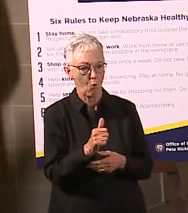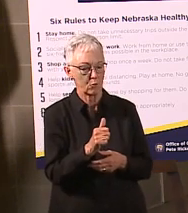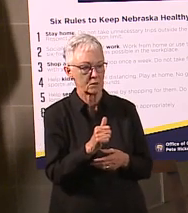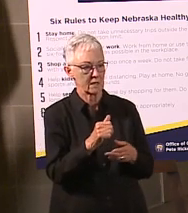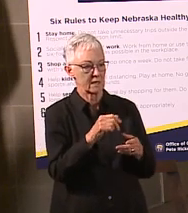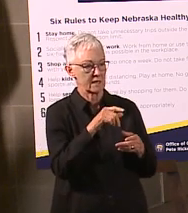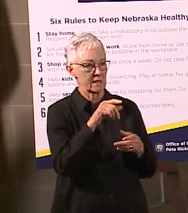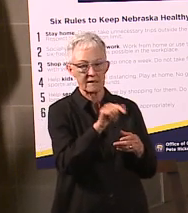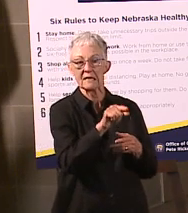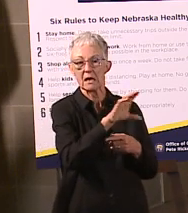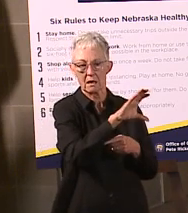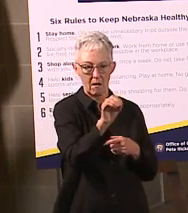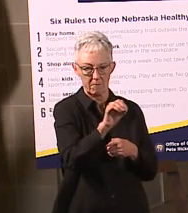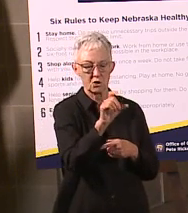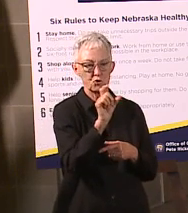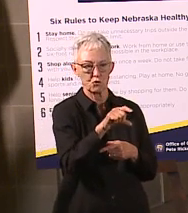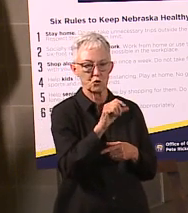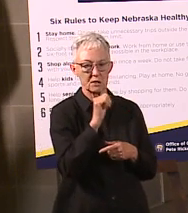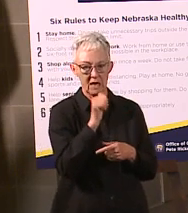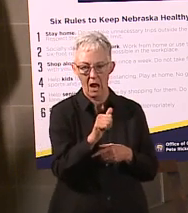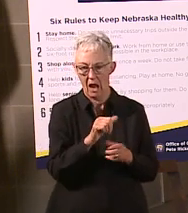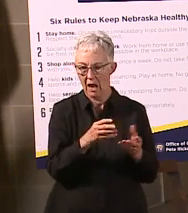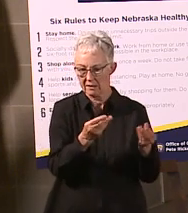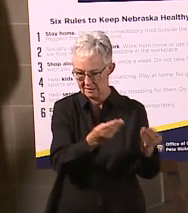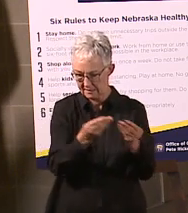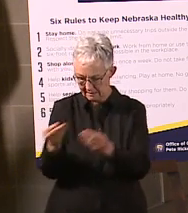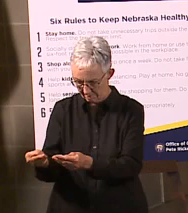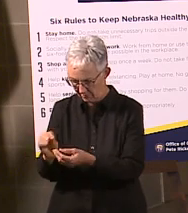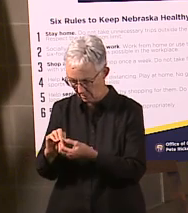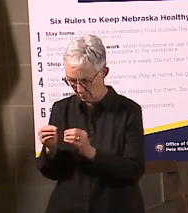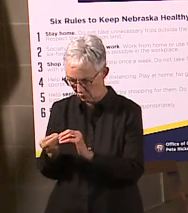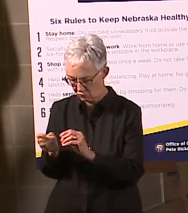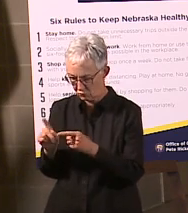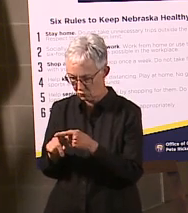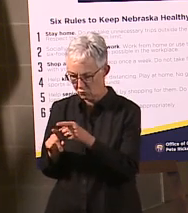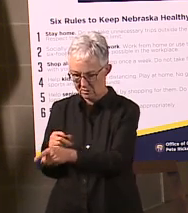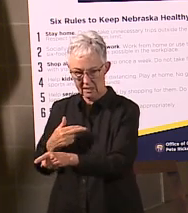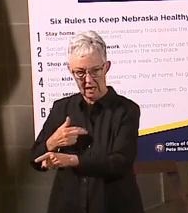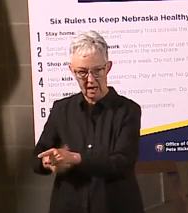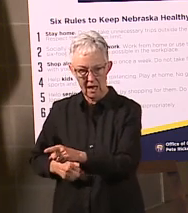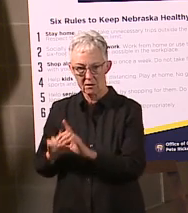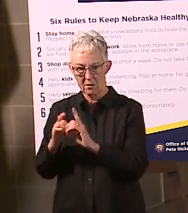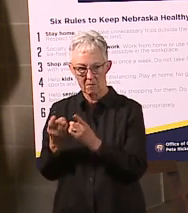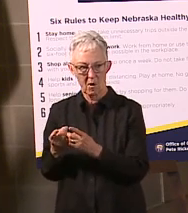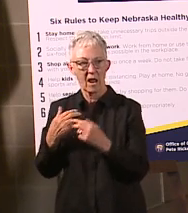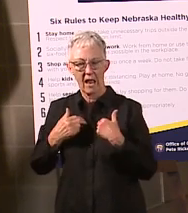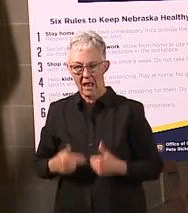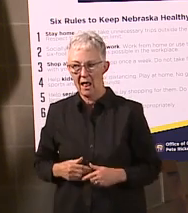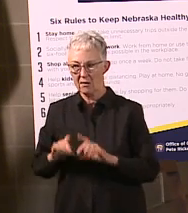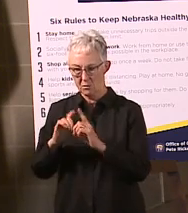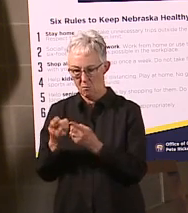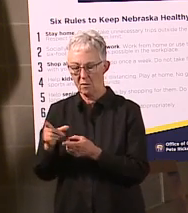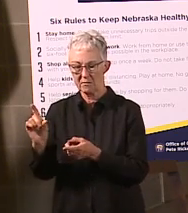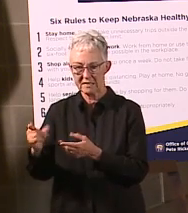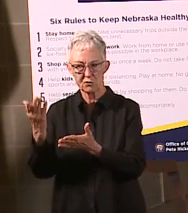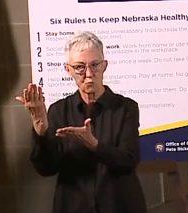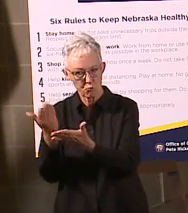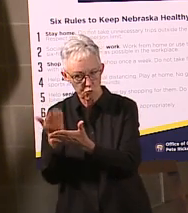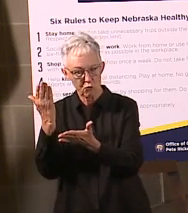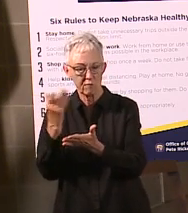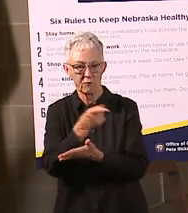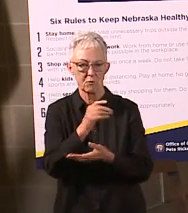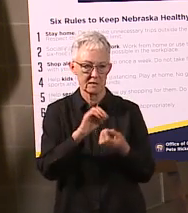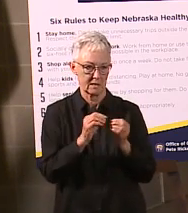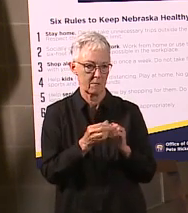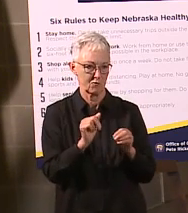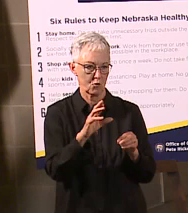the facility to sign off on that, and you've verified who actually works there because that is one of the problems we've been having problems with in the past. Does the